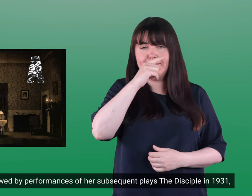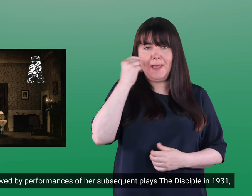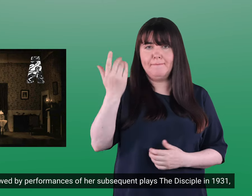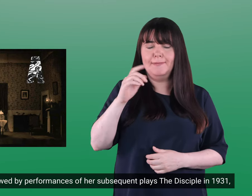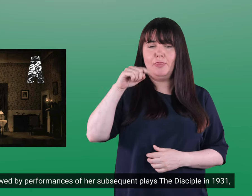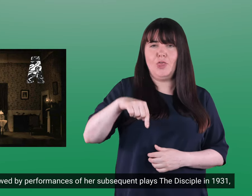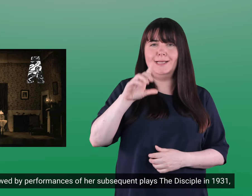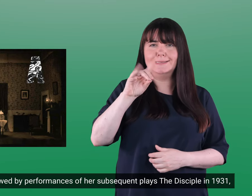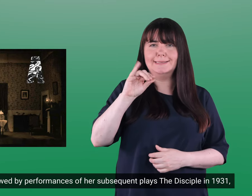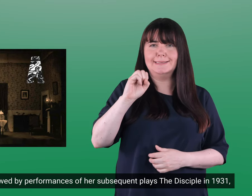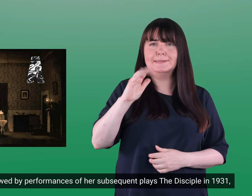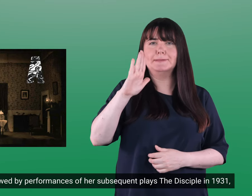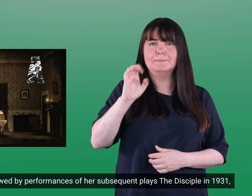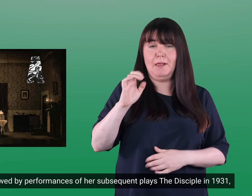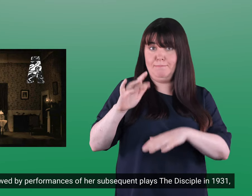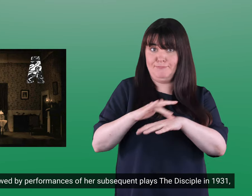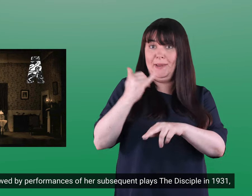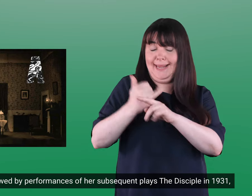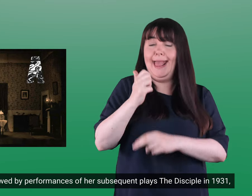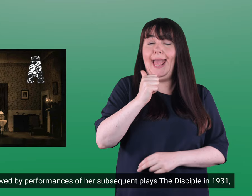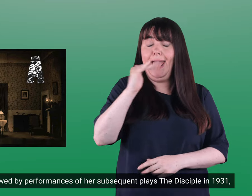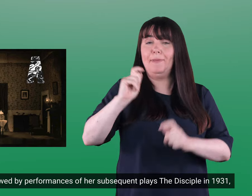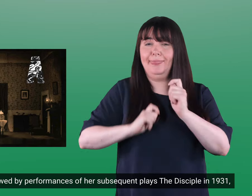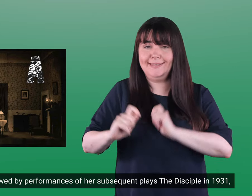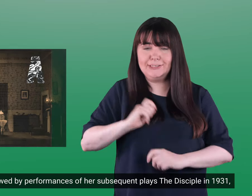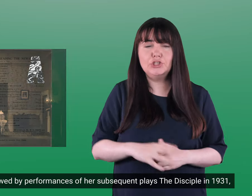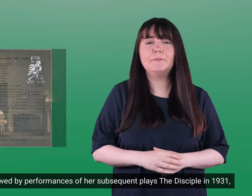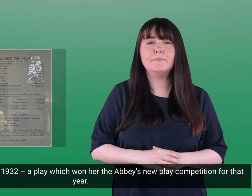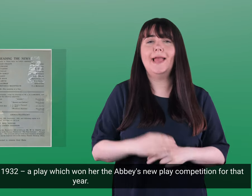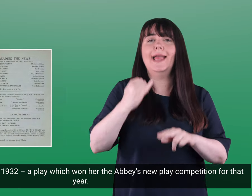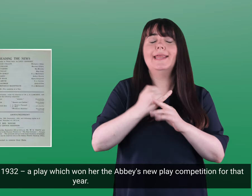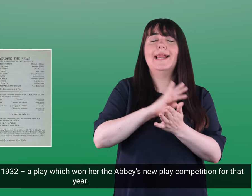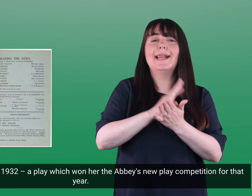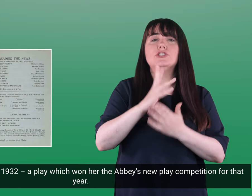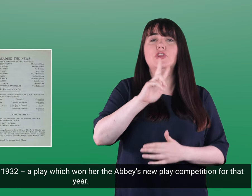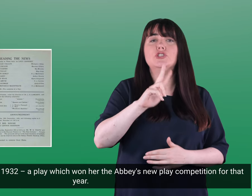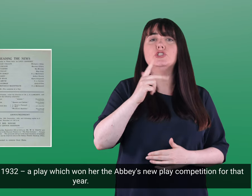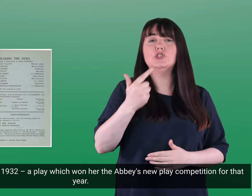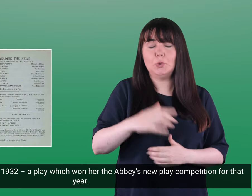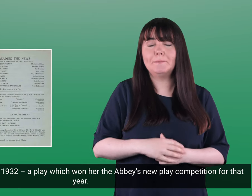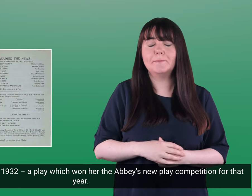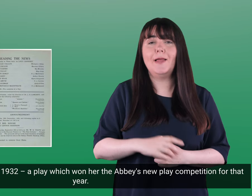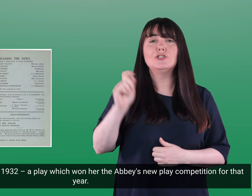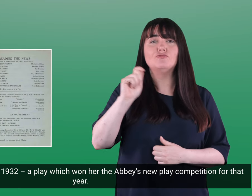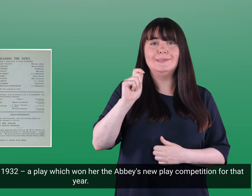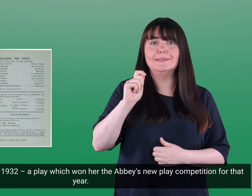subsequent plays, The Disciple in 1931 and Temporal Powers in 1932